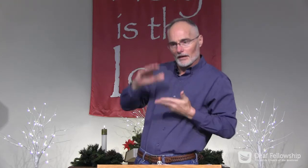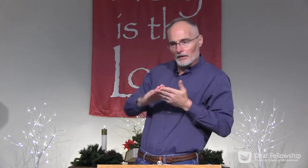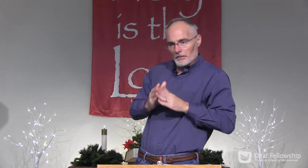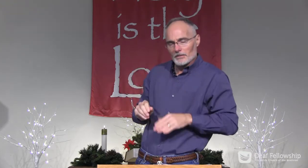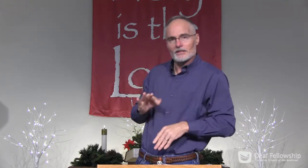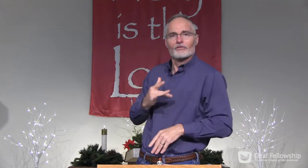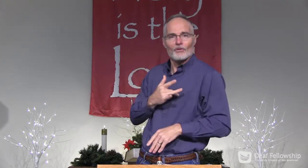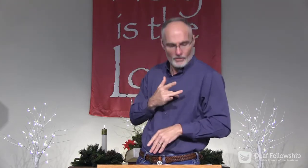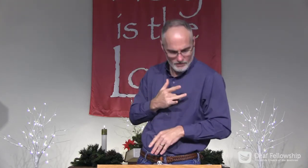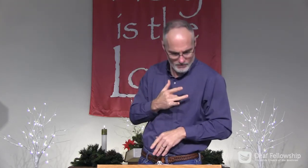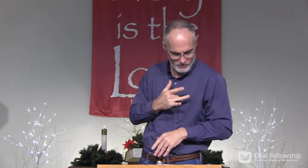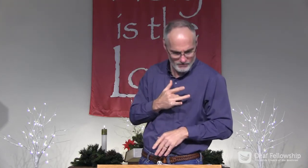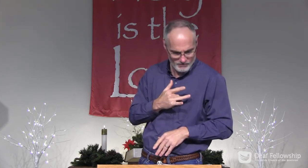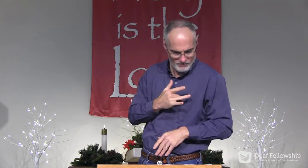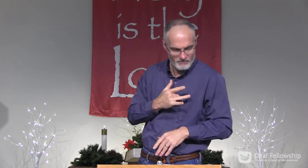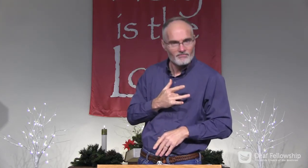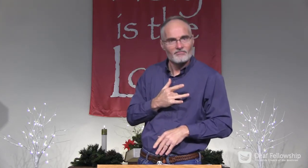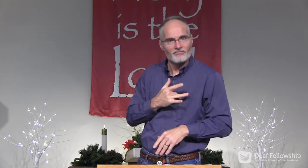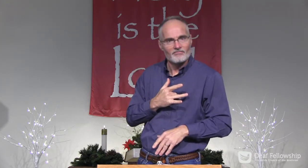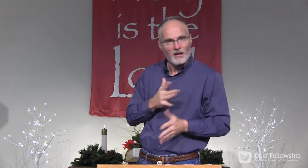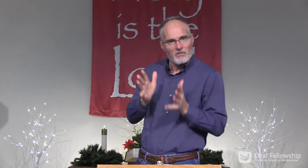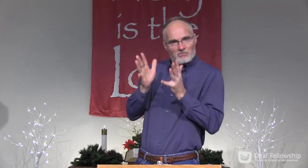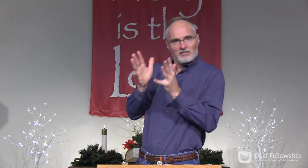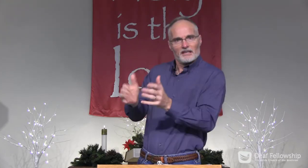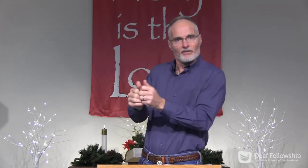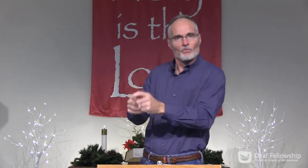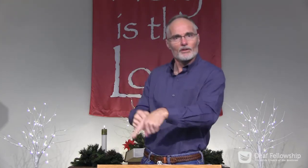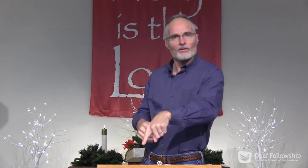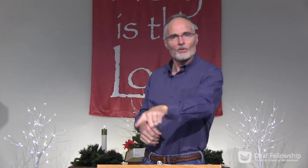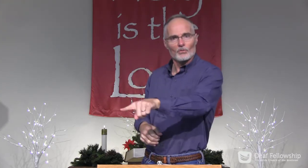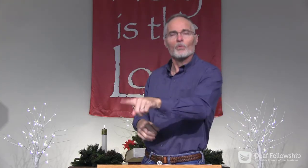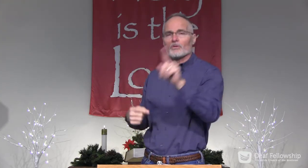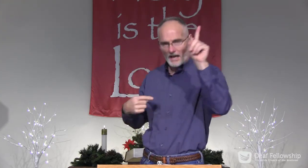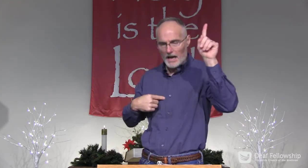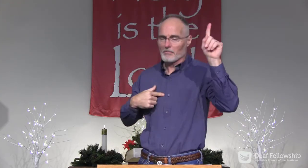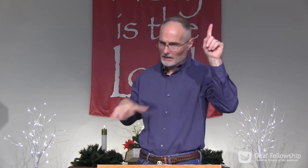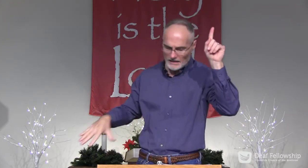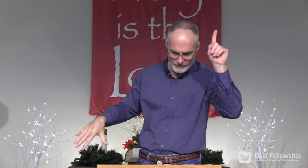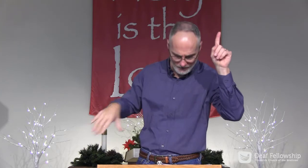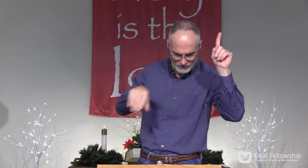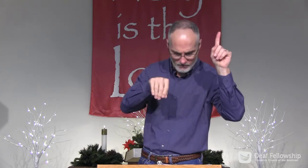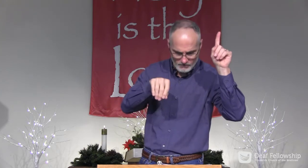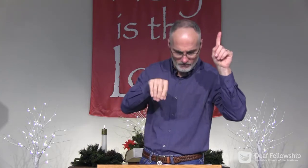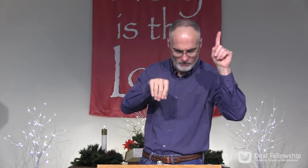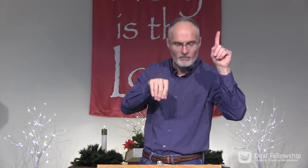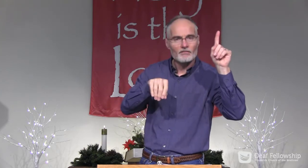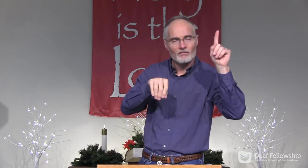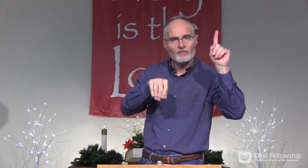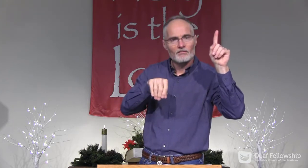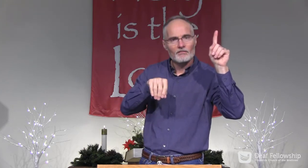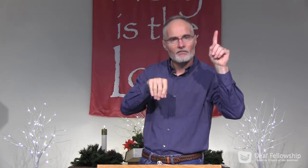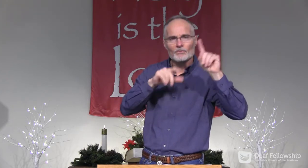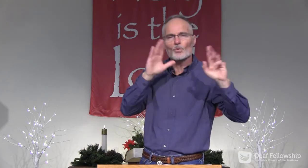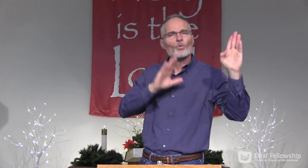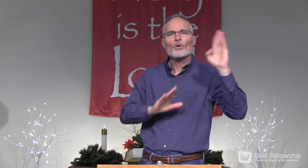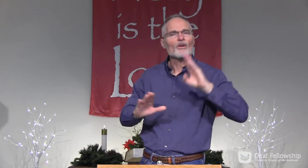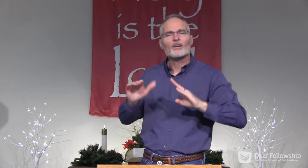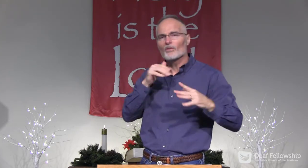that I give you is peace of the mind, peace of the heart. My peace I give to